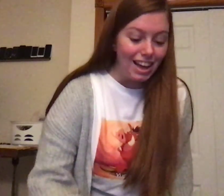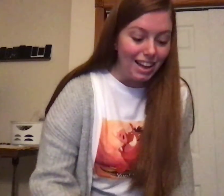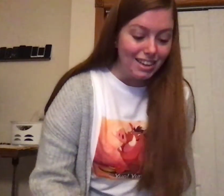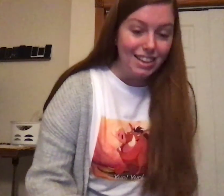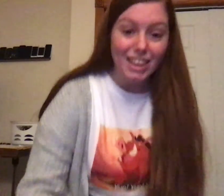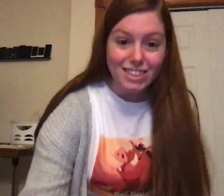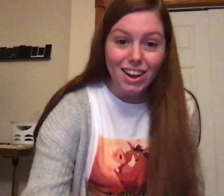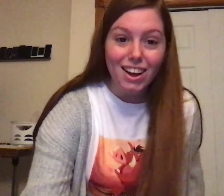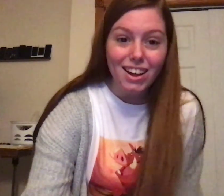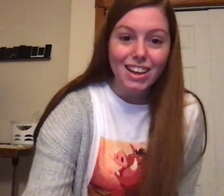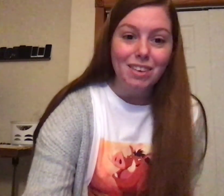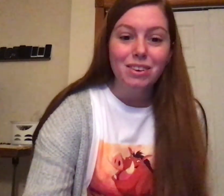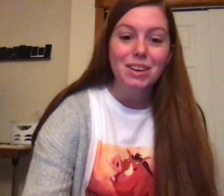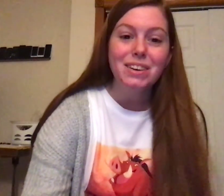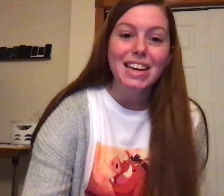that's all! Have a great week!